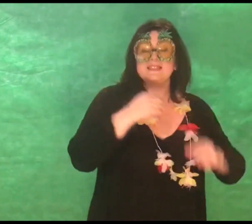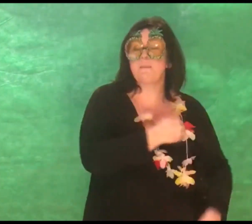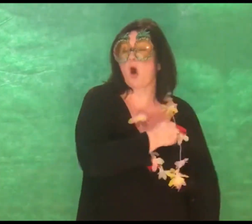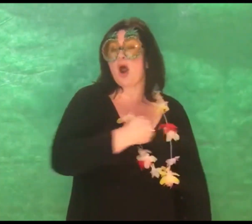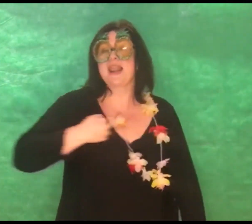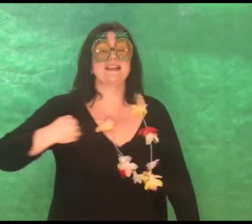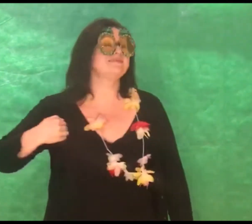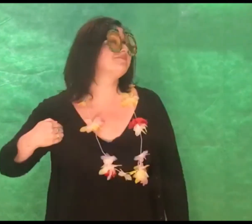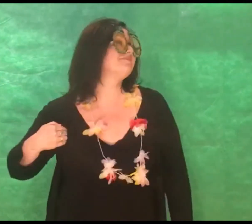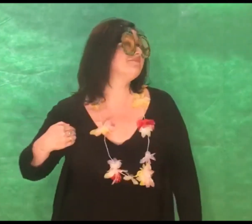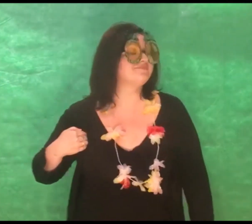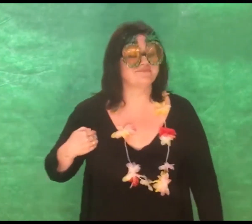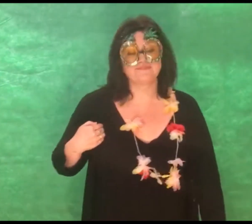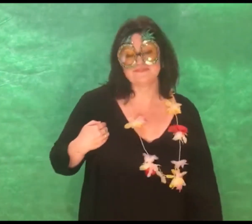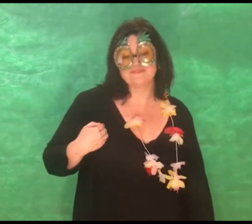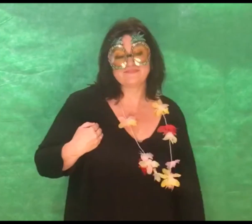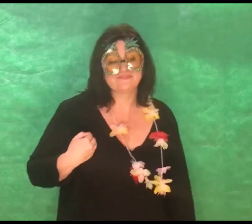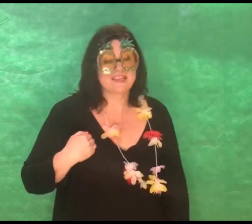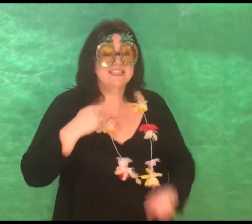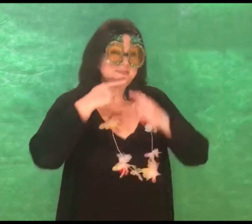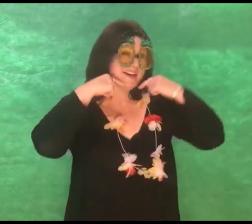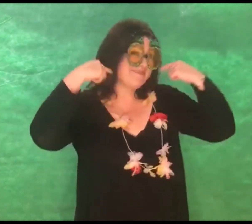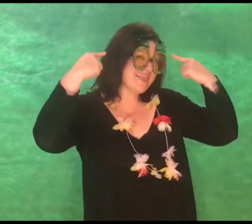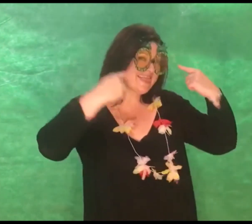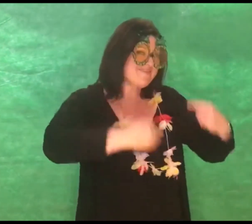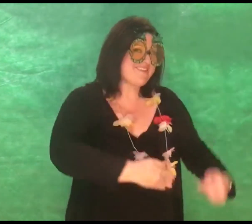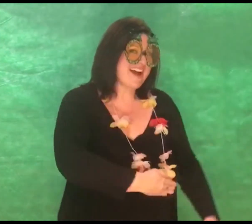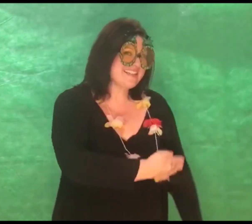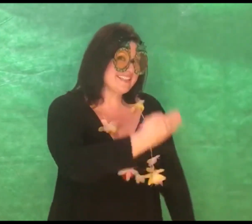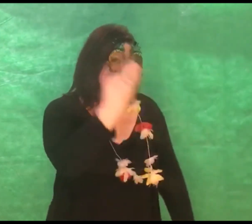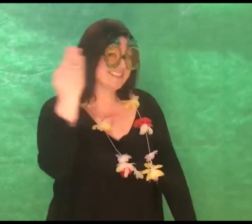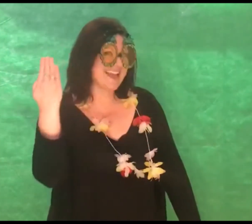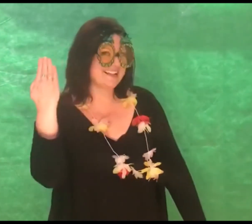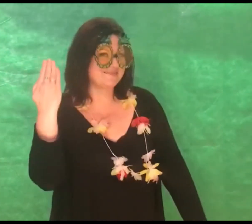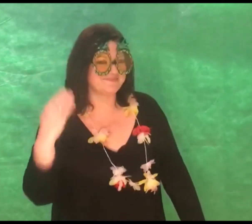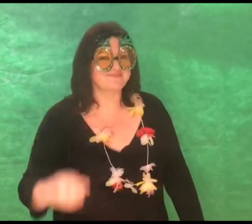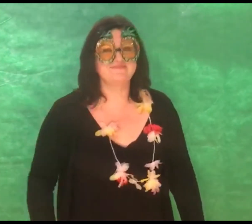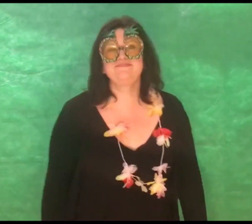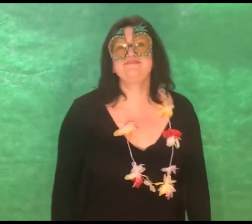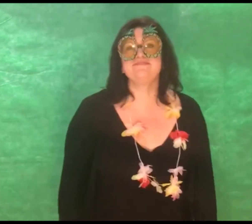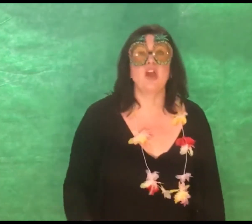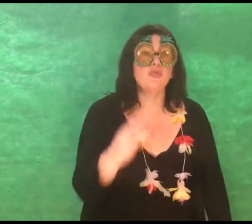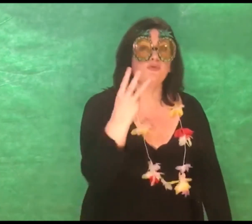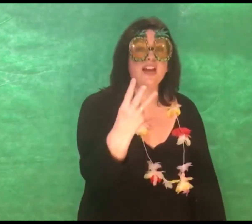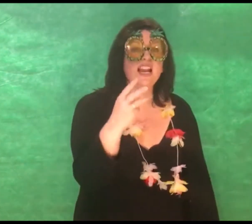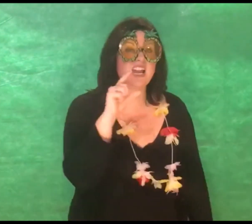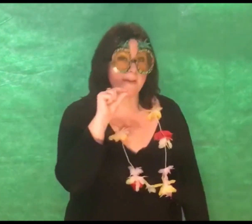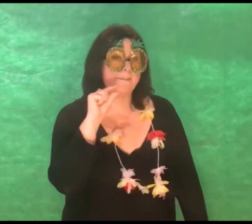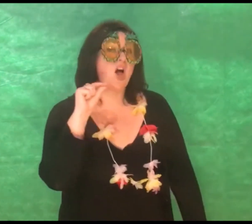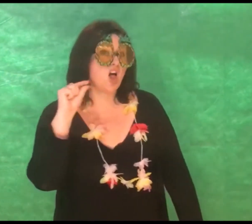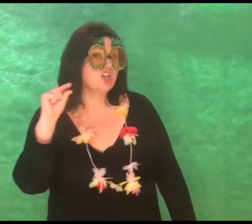morning, smile with the rising sun Three little birds,